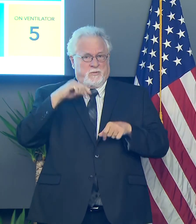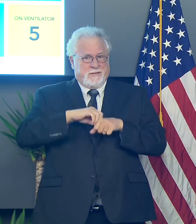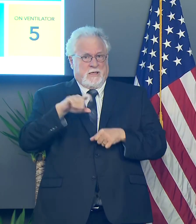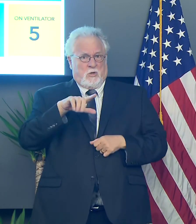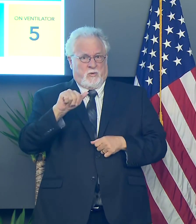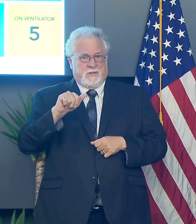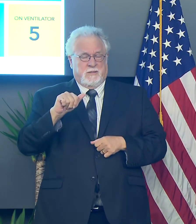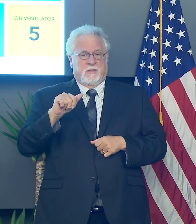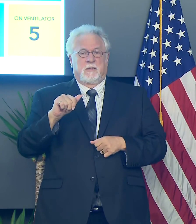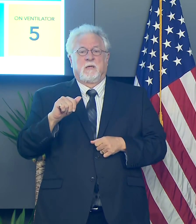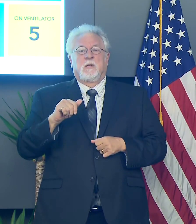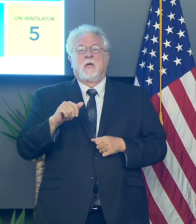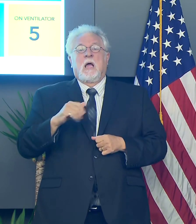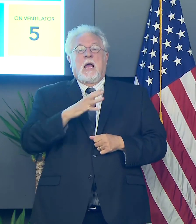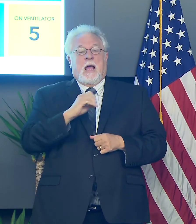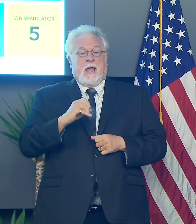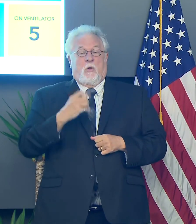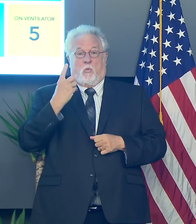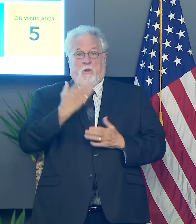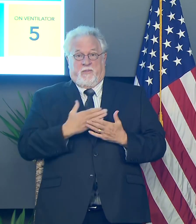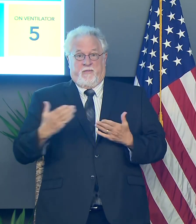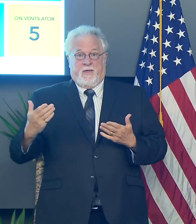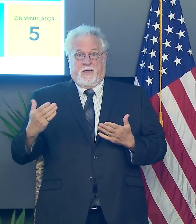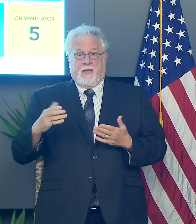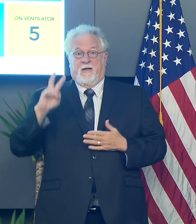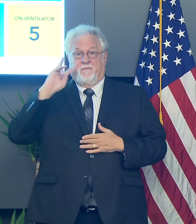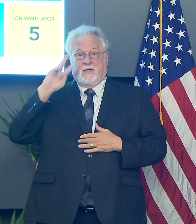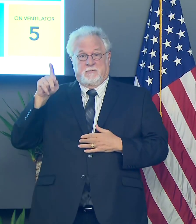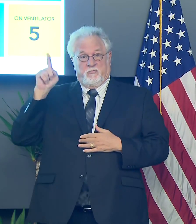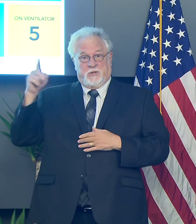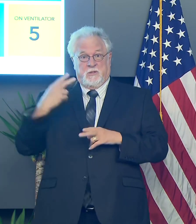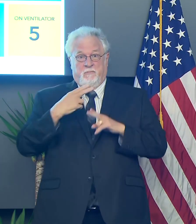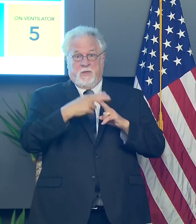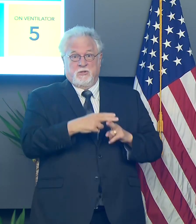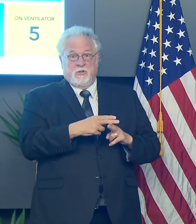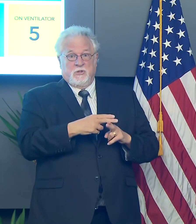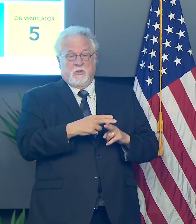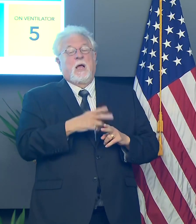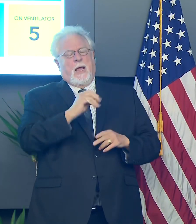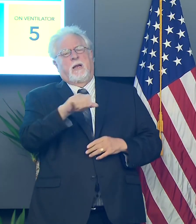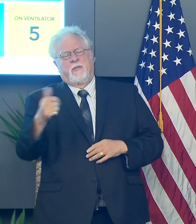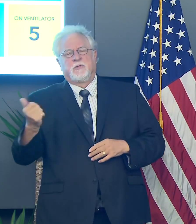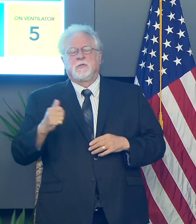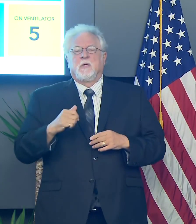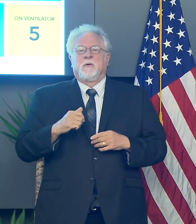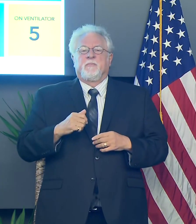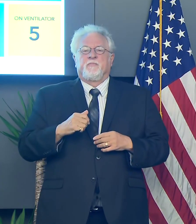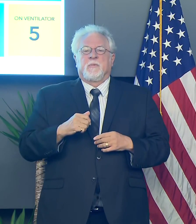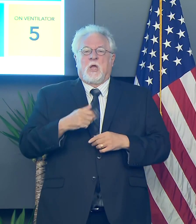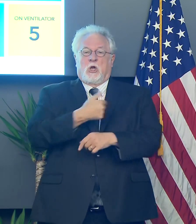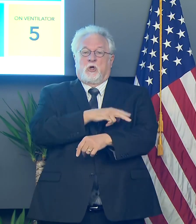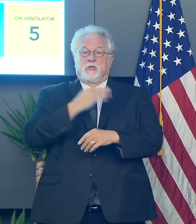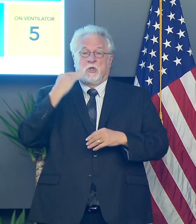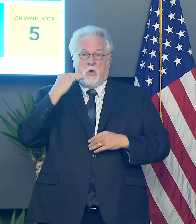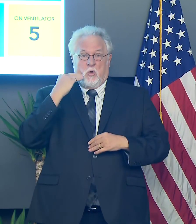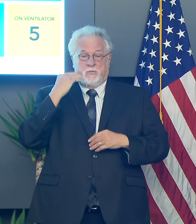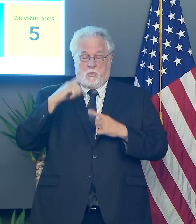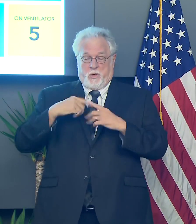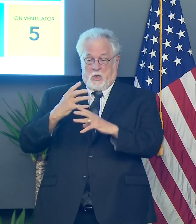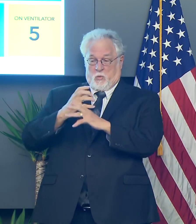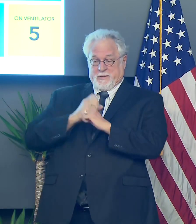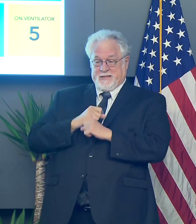Louisiana and around the country. And one of the things that the vice president mentioned and others is that nursing homes, once they